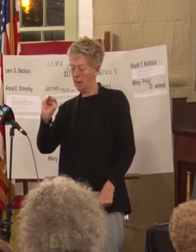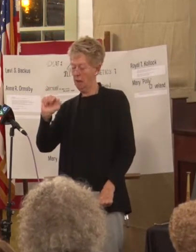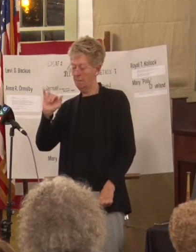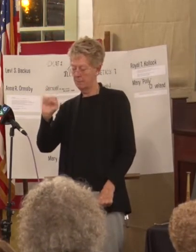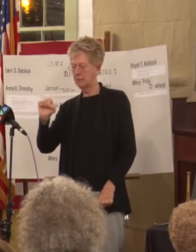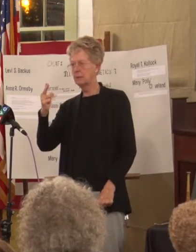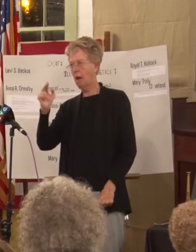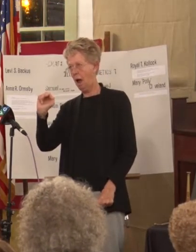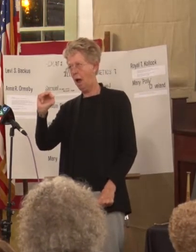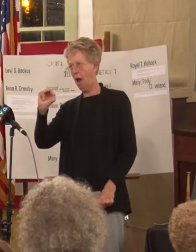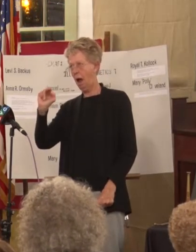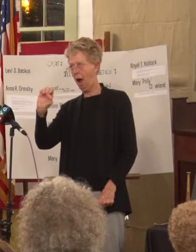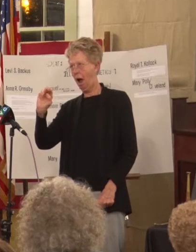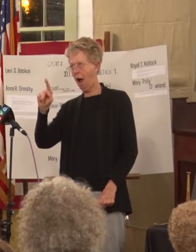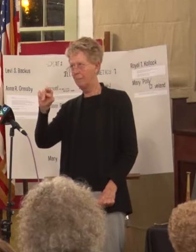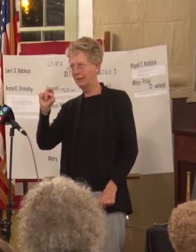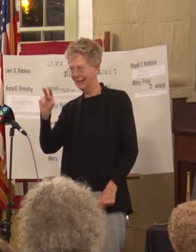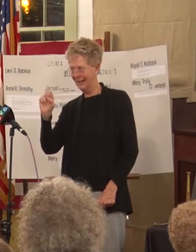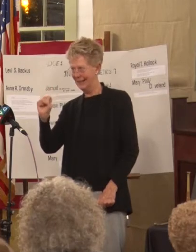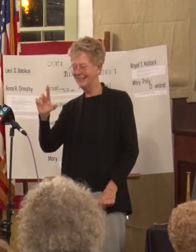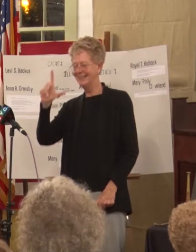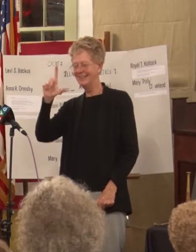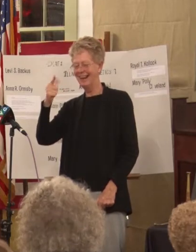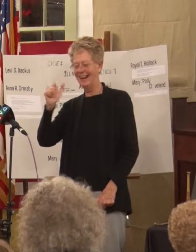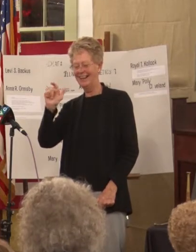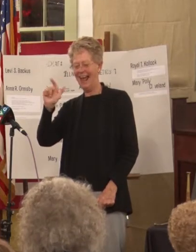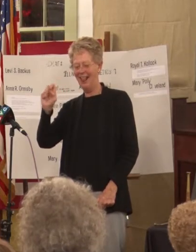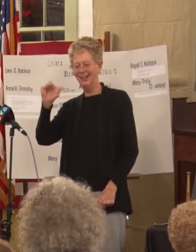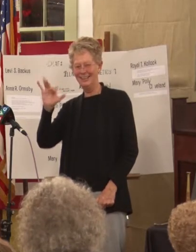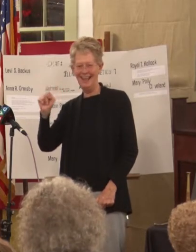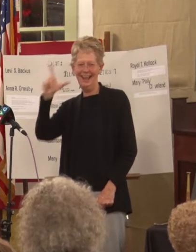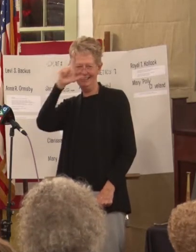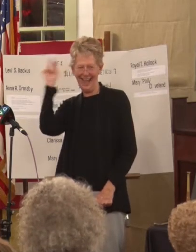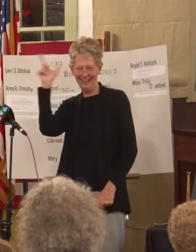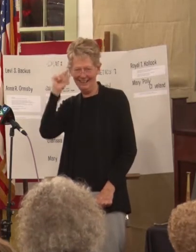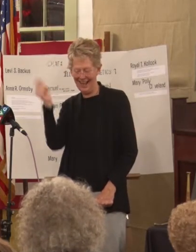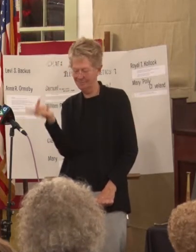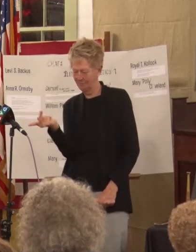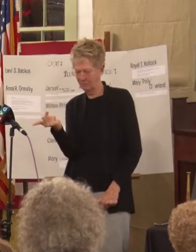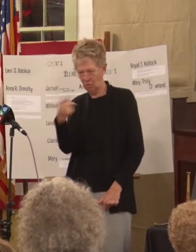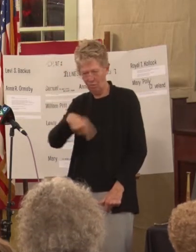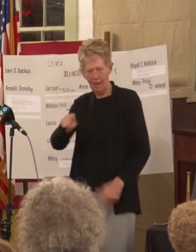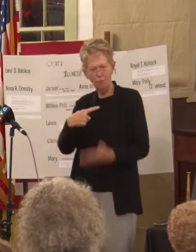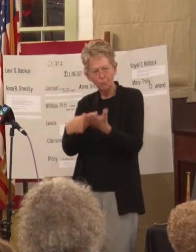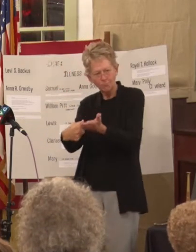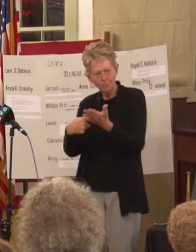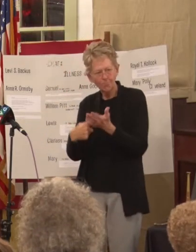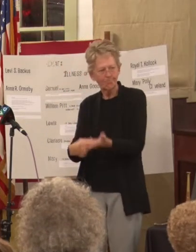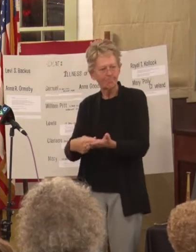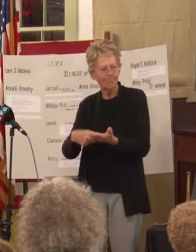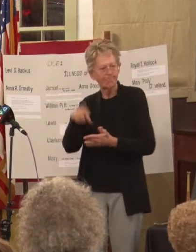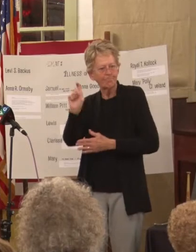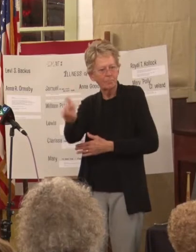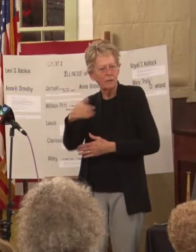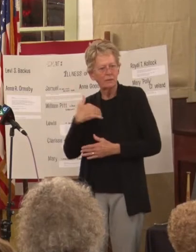And these people discussed the necessity to have a school for the deaf.